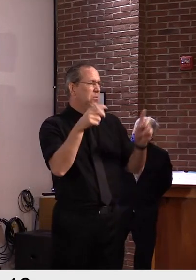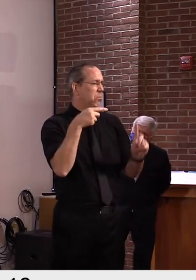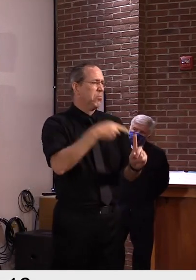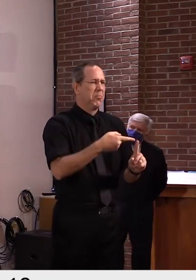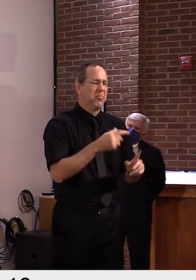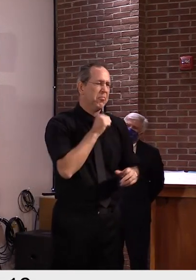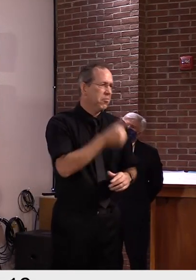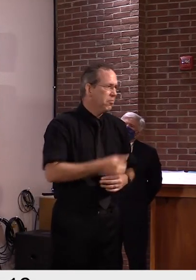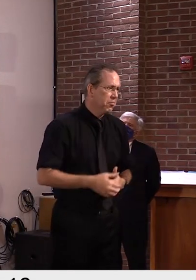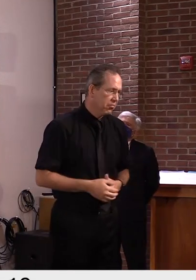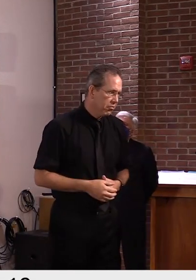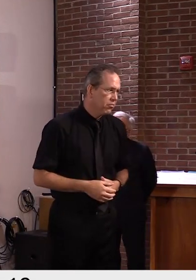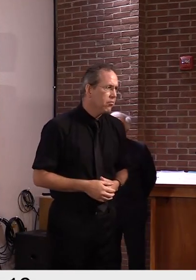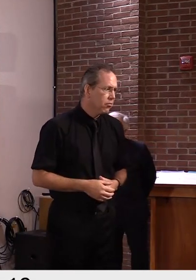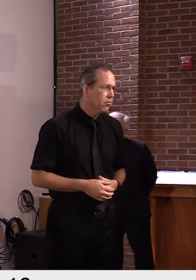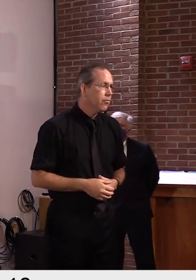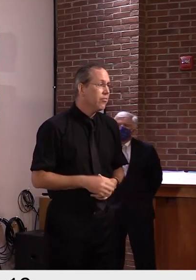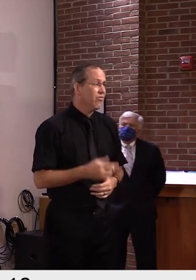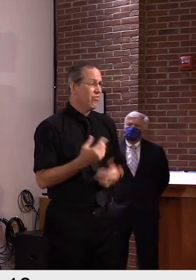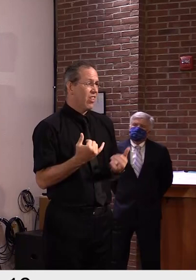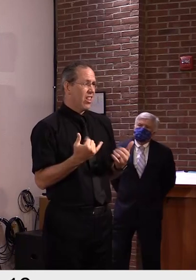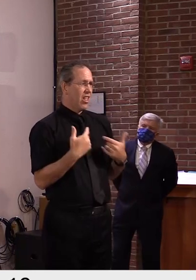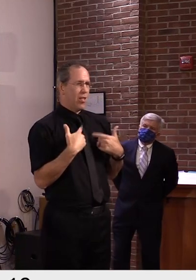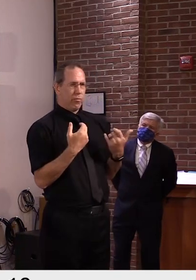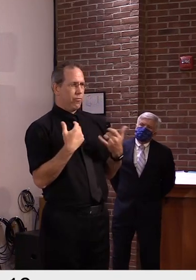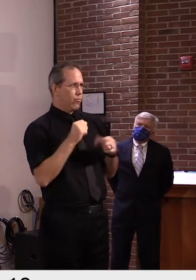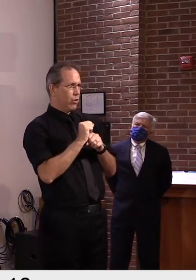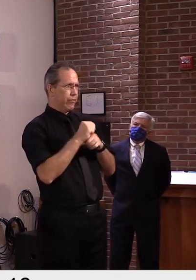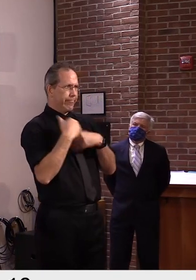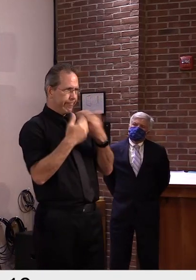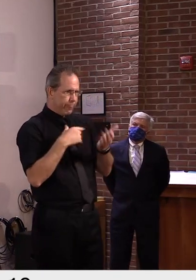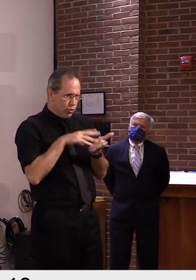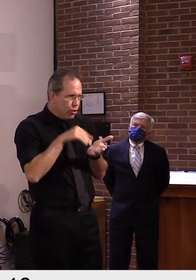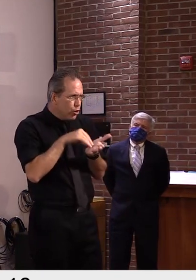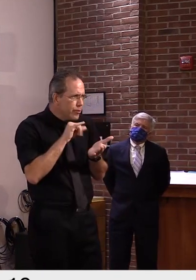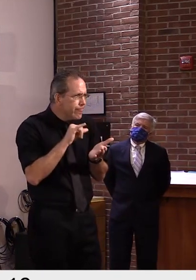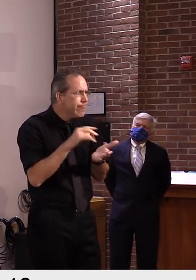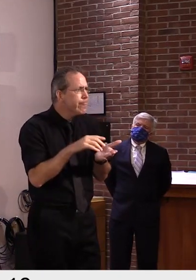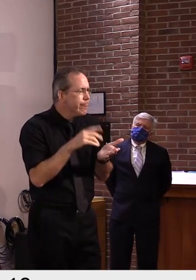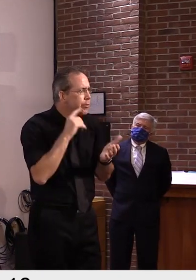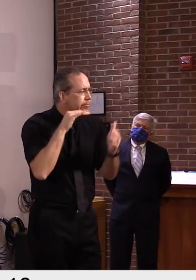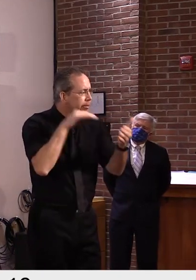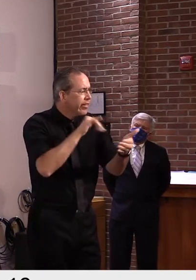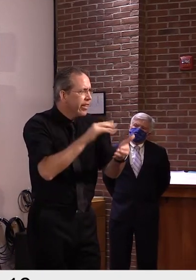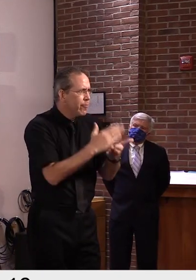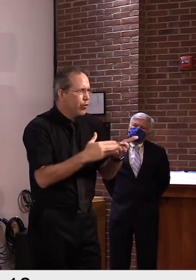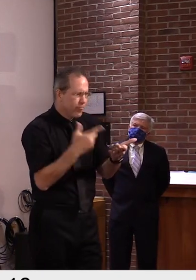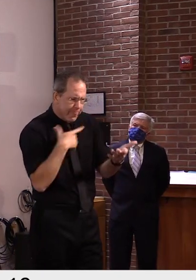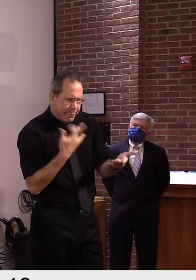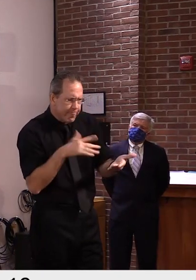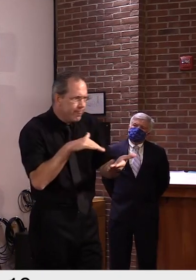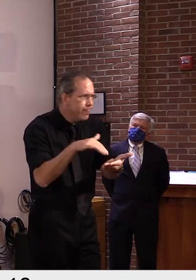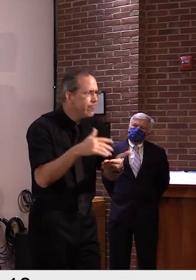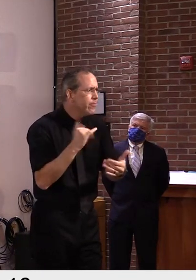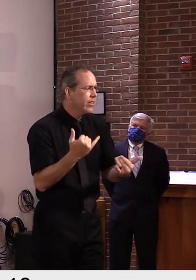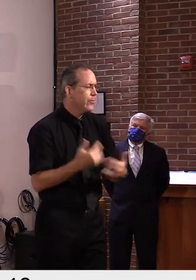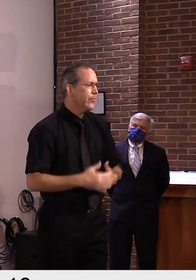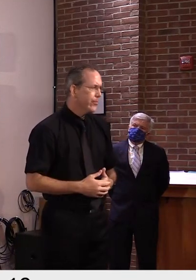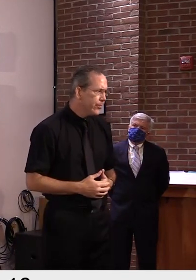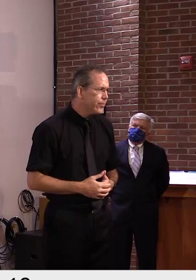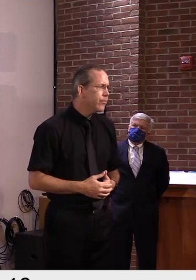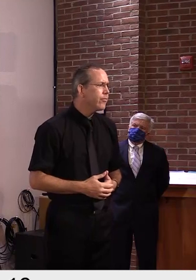as the teams work on them today because that's what they'll be doing. But right now, no specific